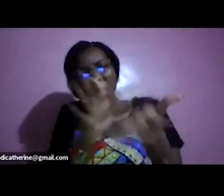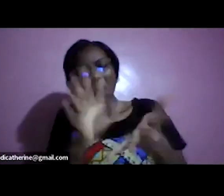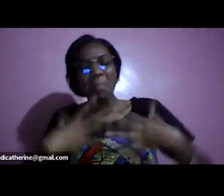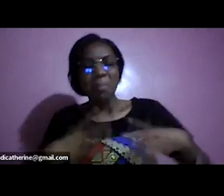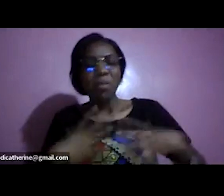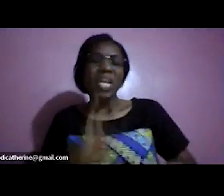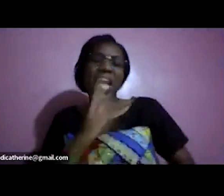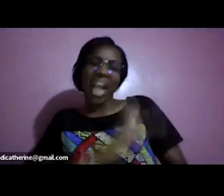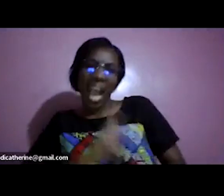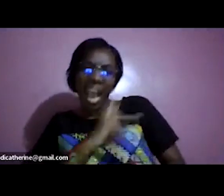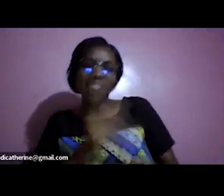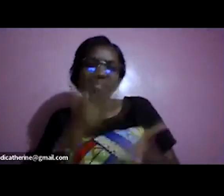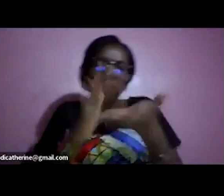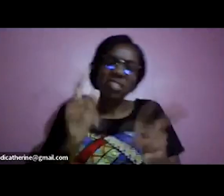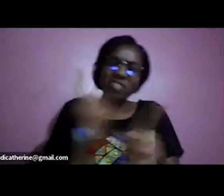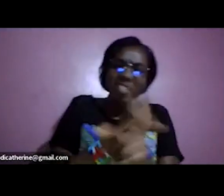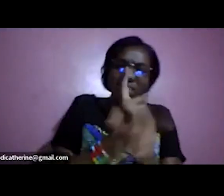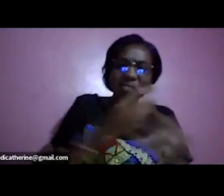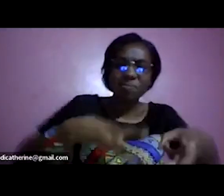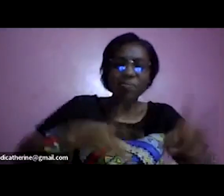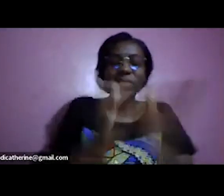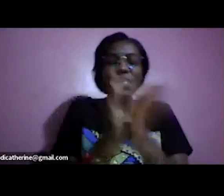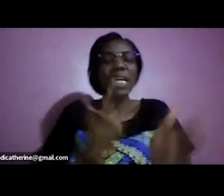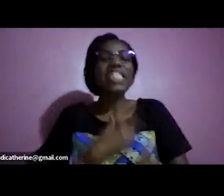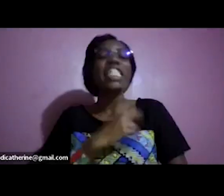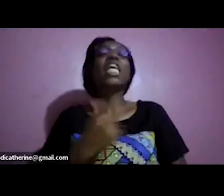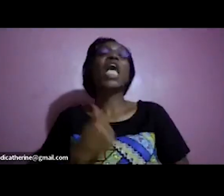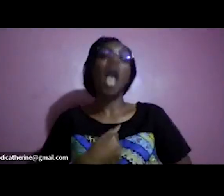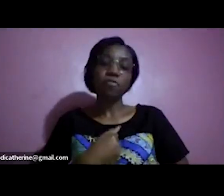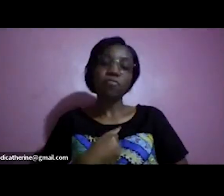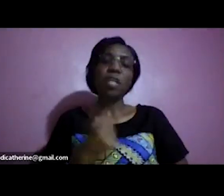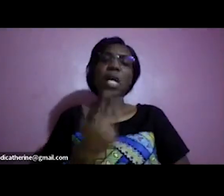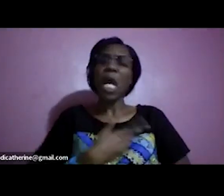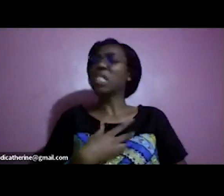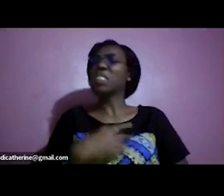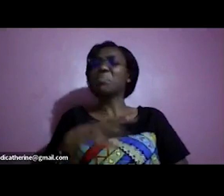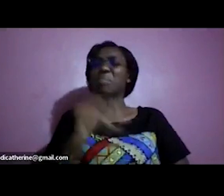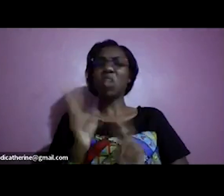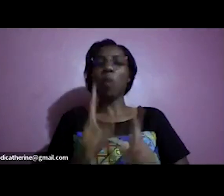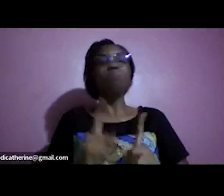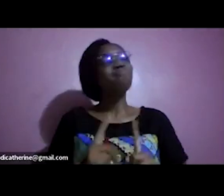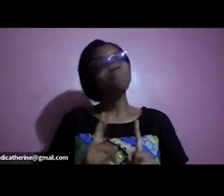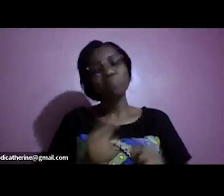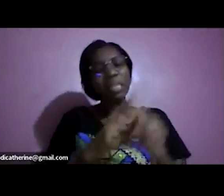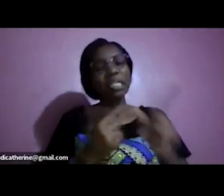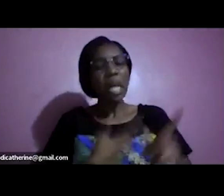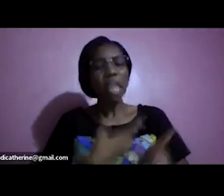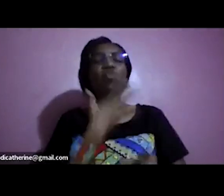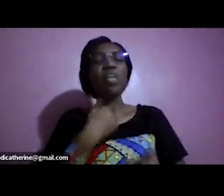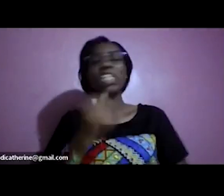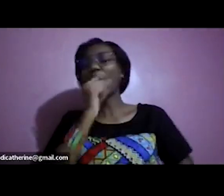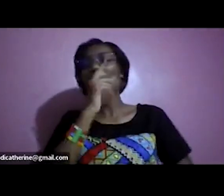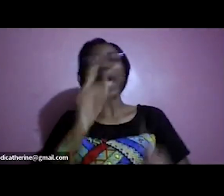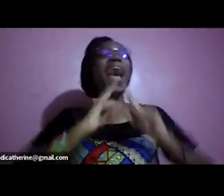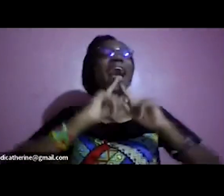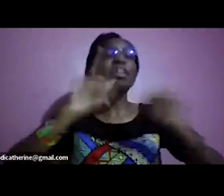ways and we are very very lucky and we don't take it for granted and for that reason allow us to give them a shout out and also